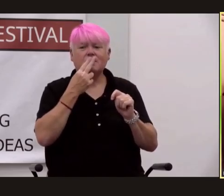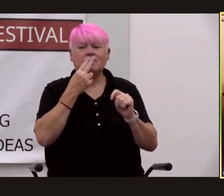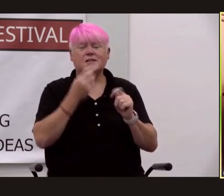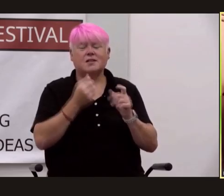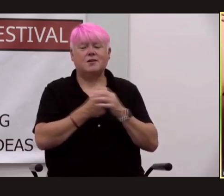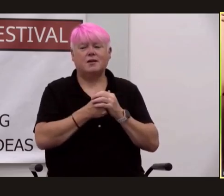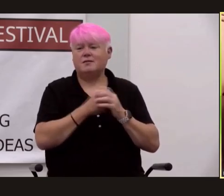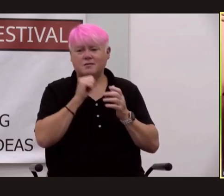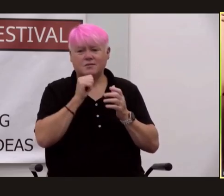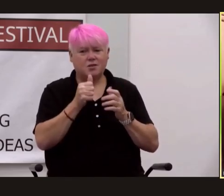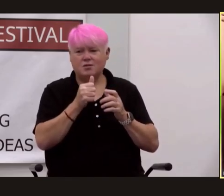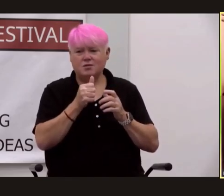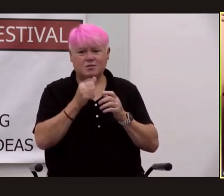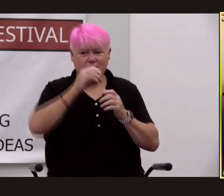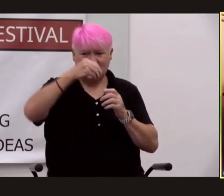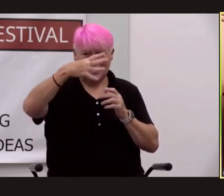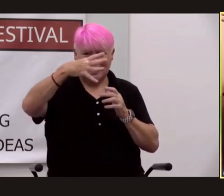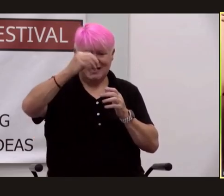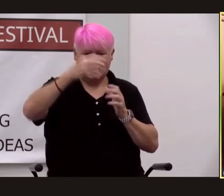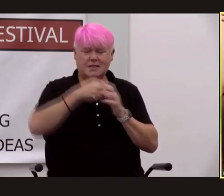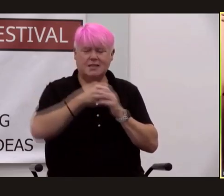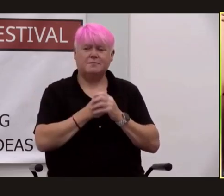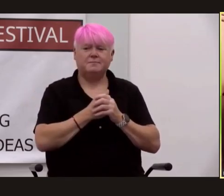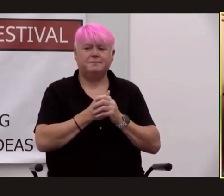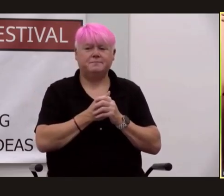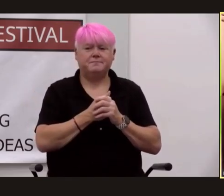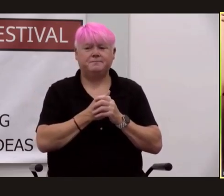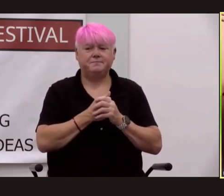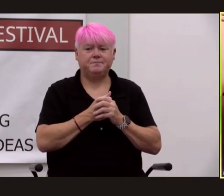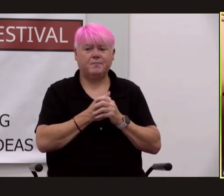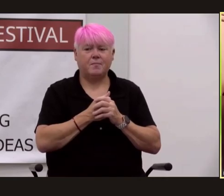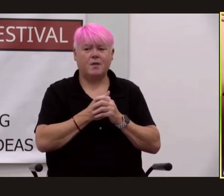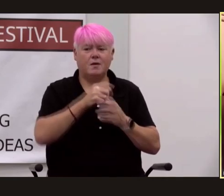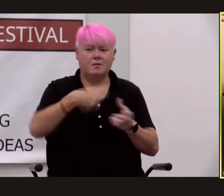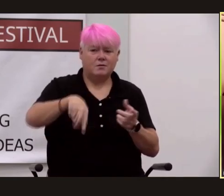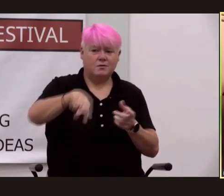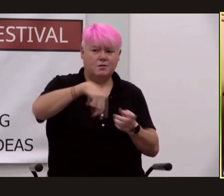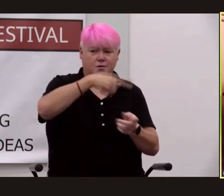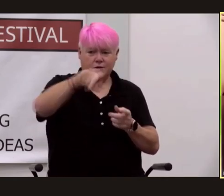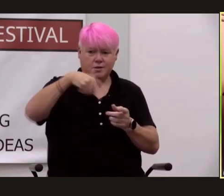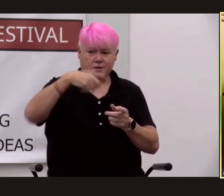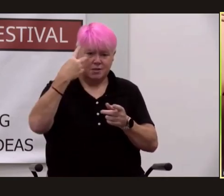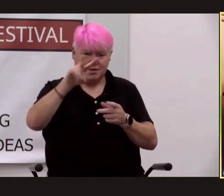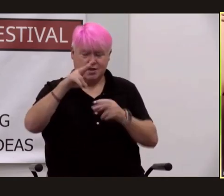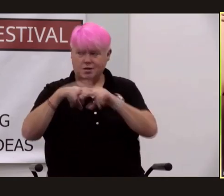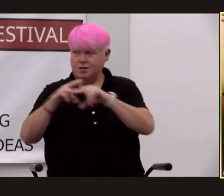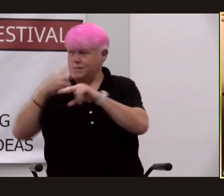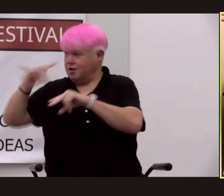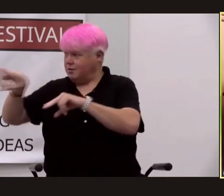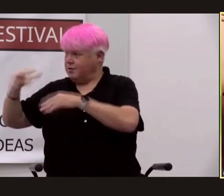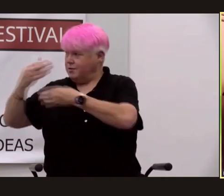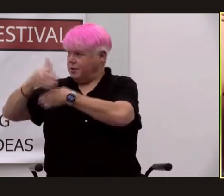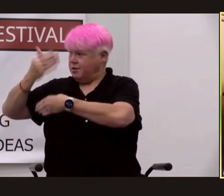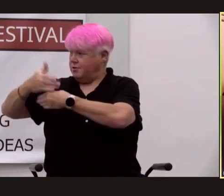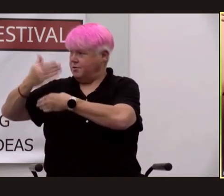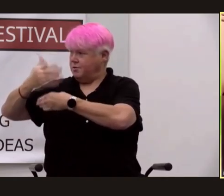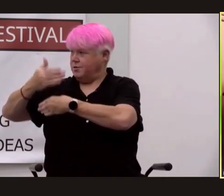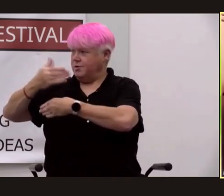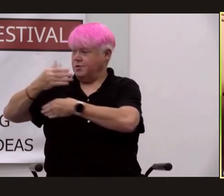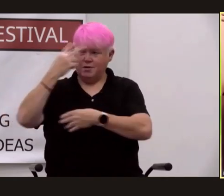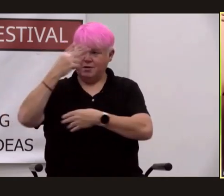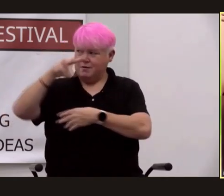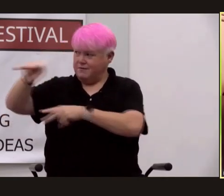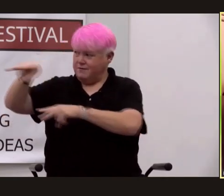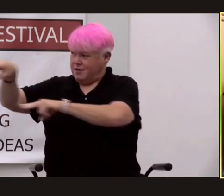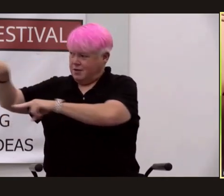enough to the tip of his next cigarette he swiveled his chair to look out the window but the view of the mesa